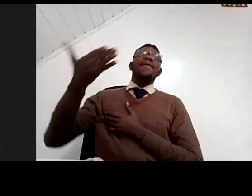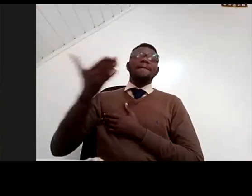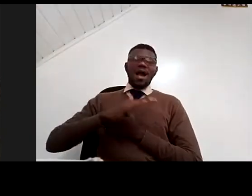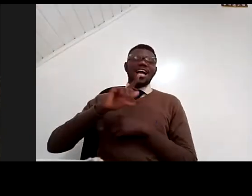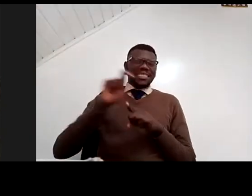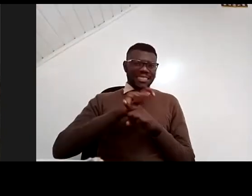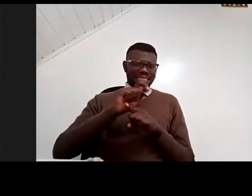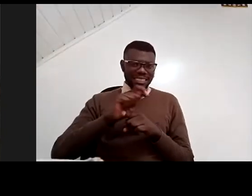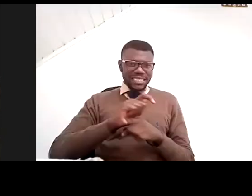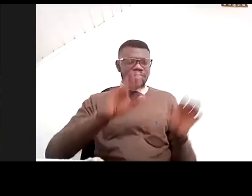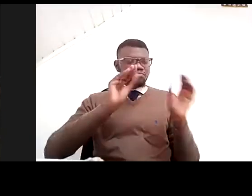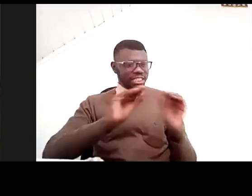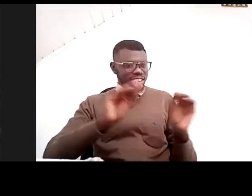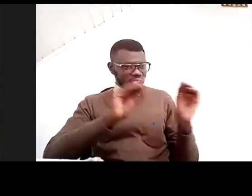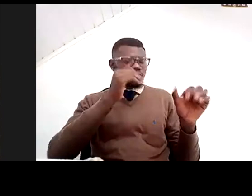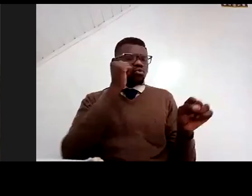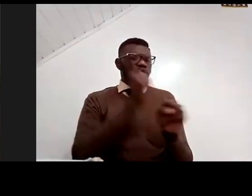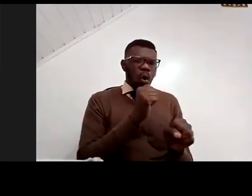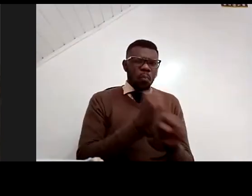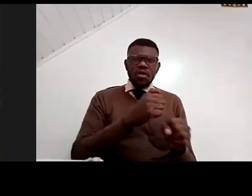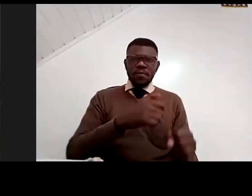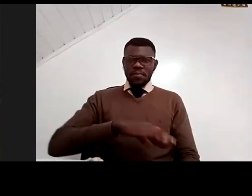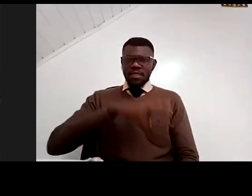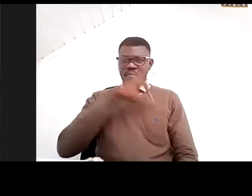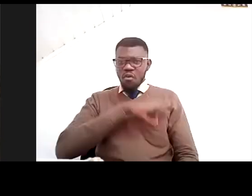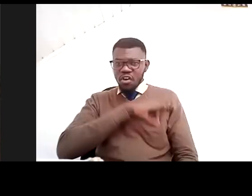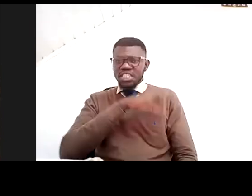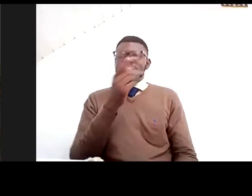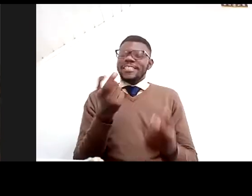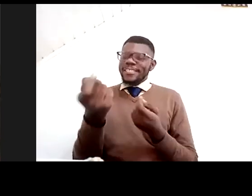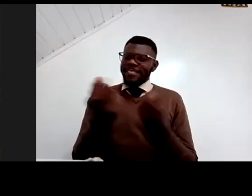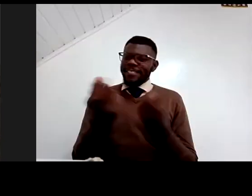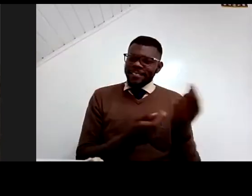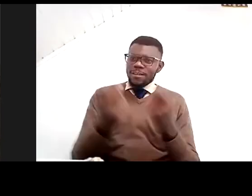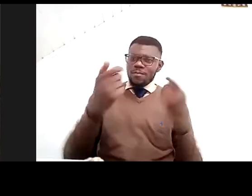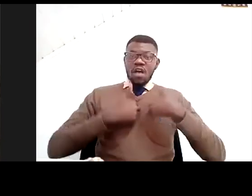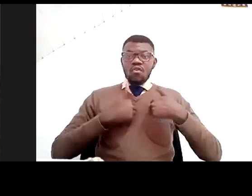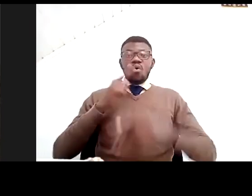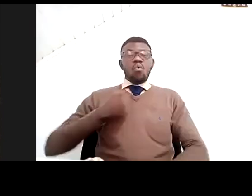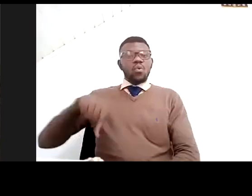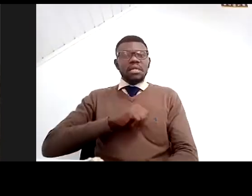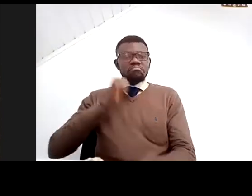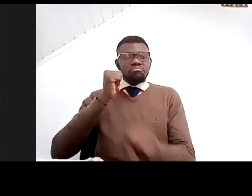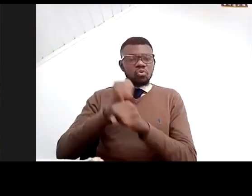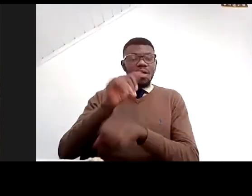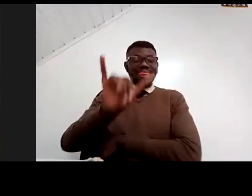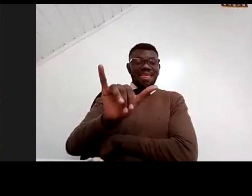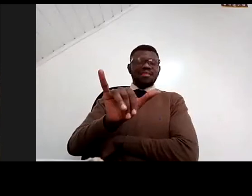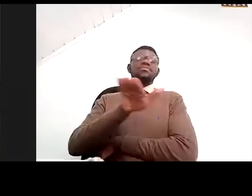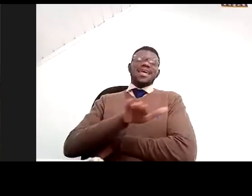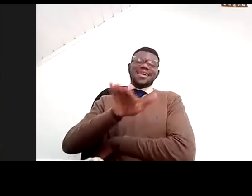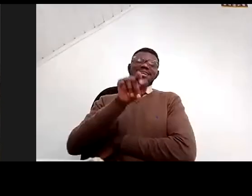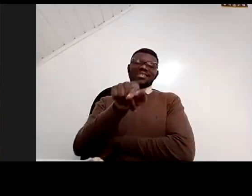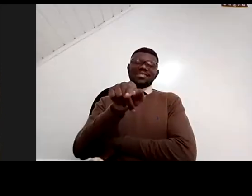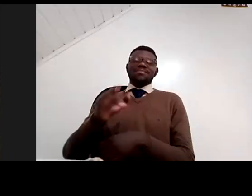get some income because they are poor families. So we're doing this. And in that area, if we come into women, women